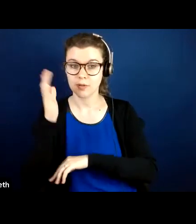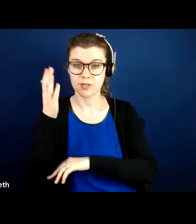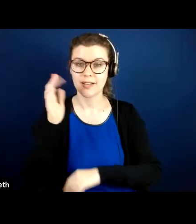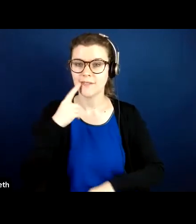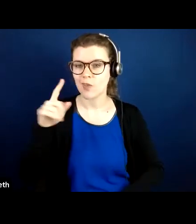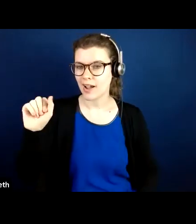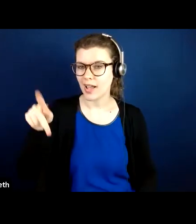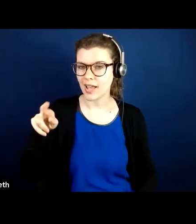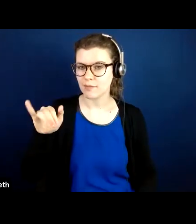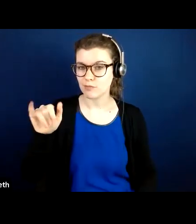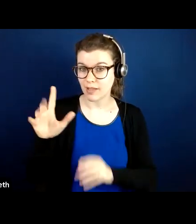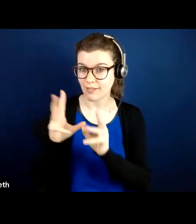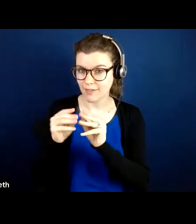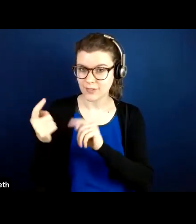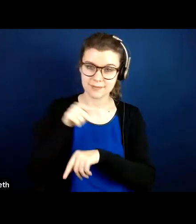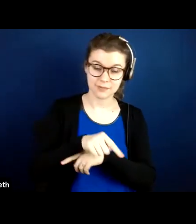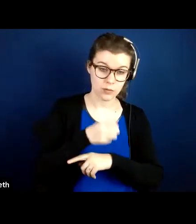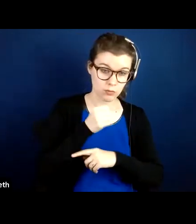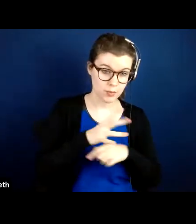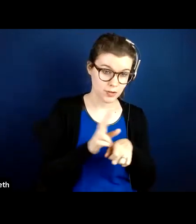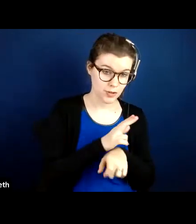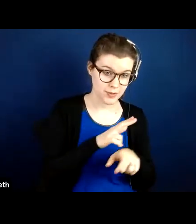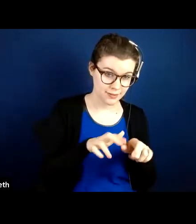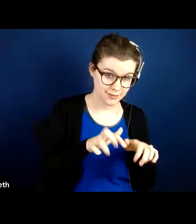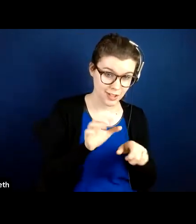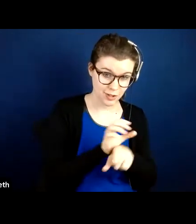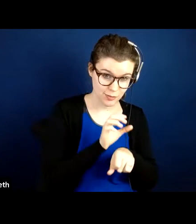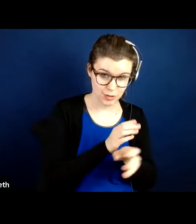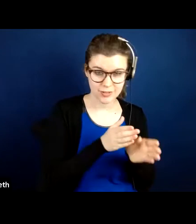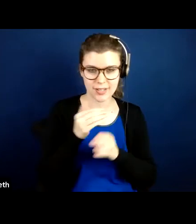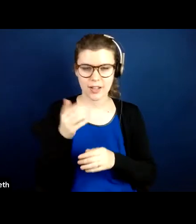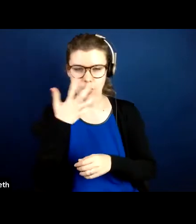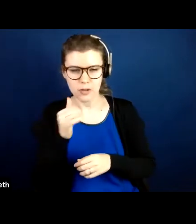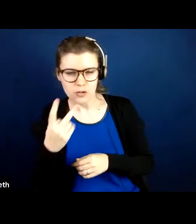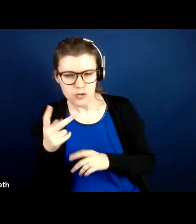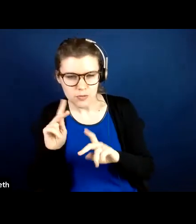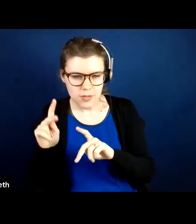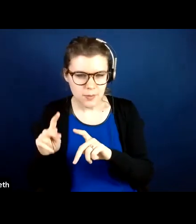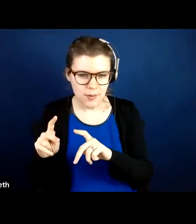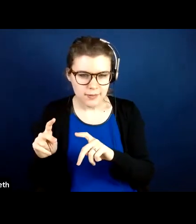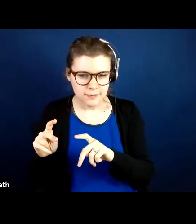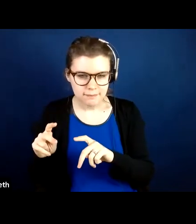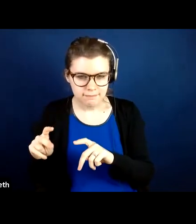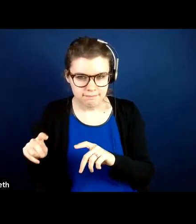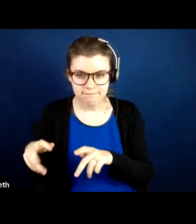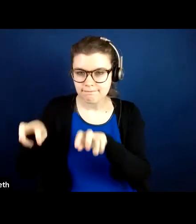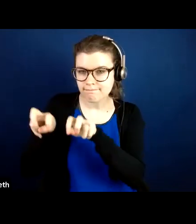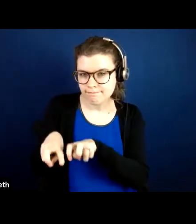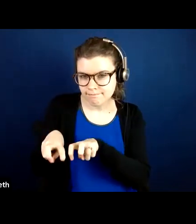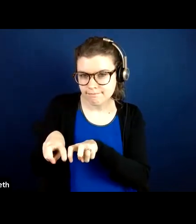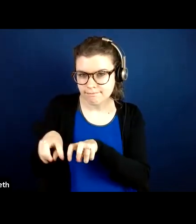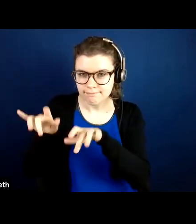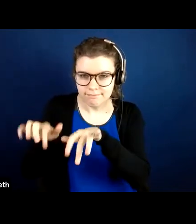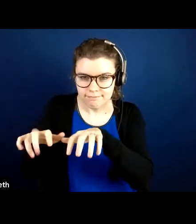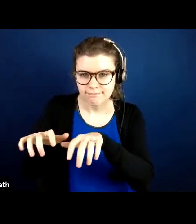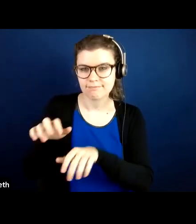a woman using a computer, and then it looks like two individuals kind of sitting next to each other also